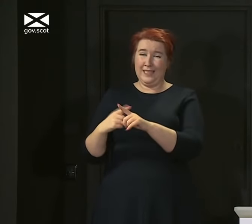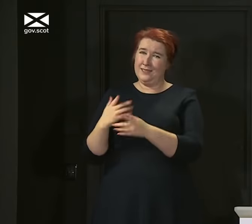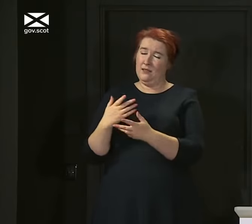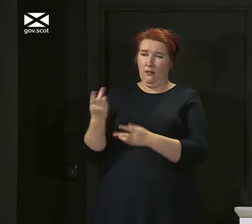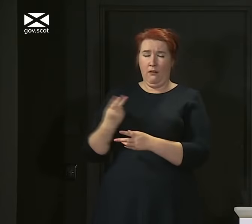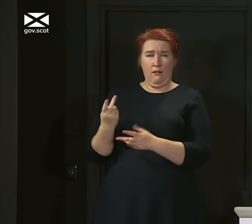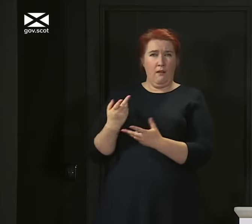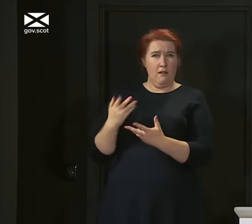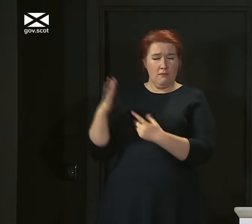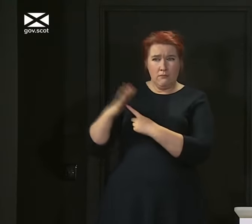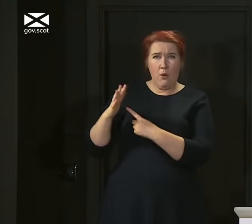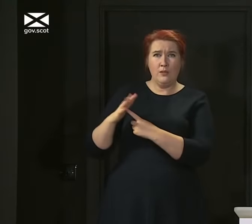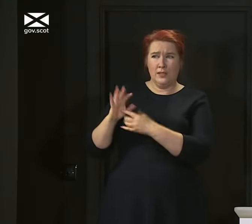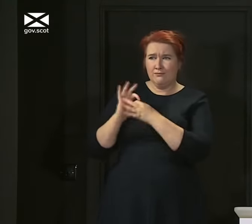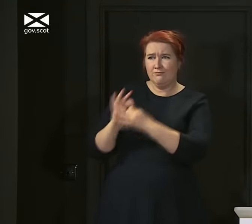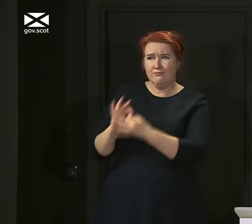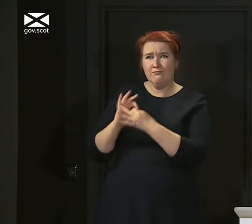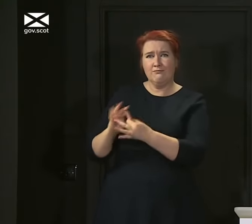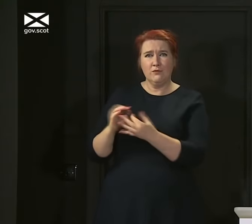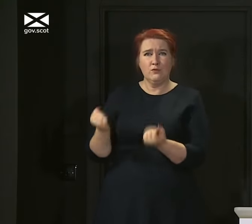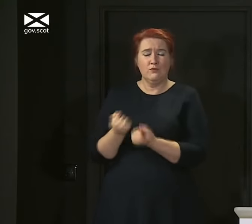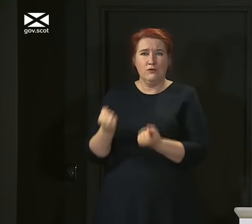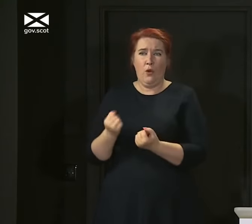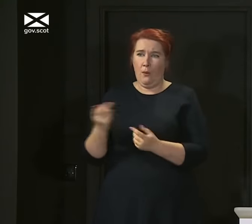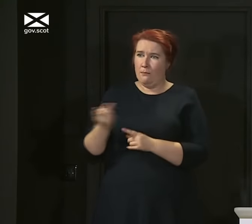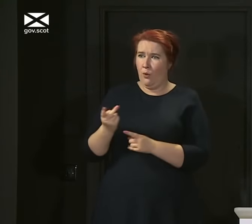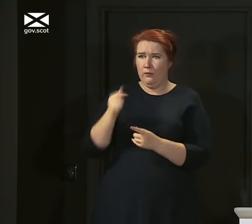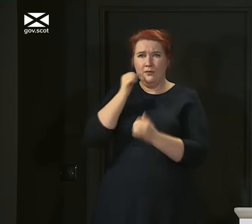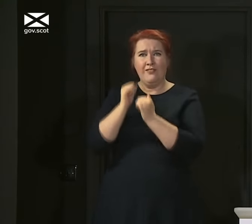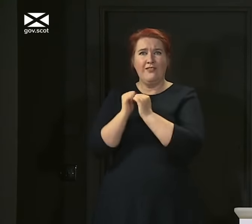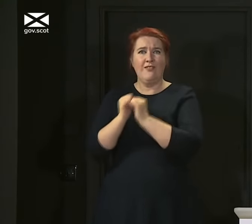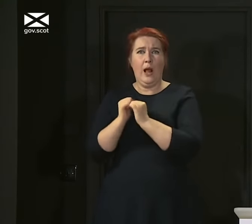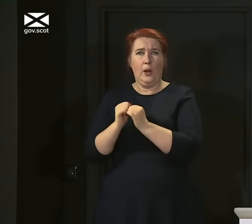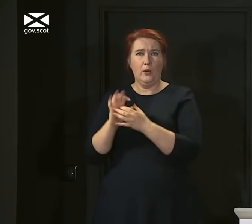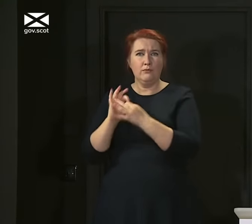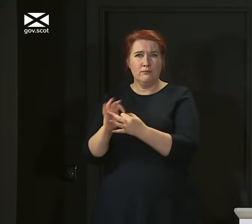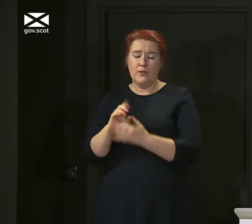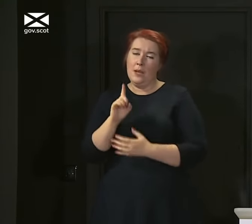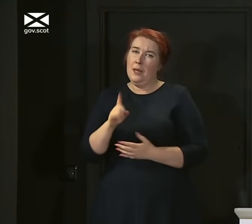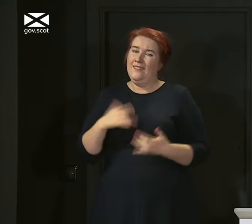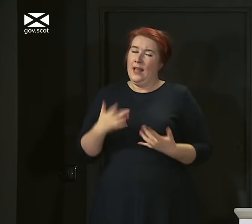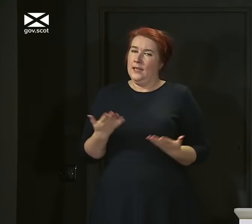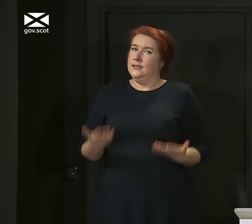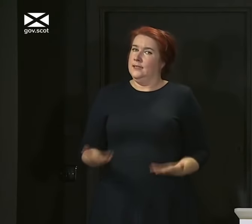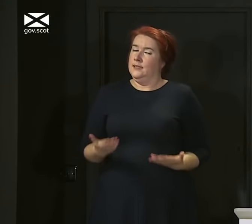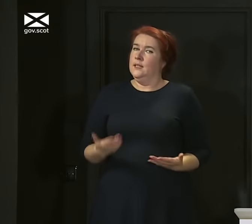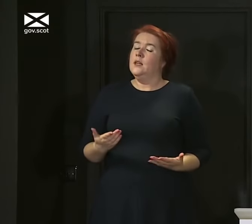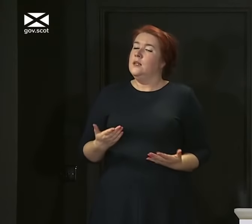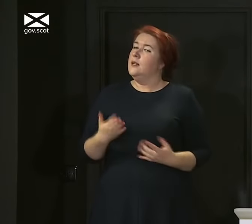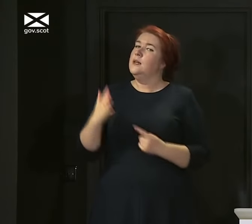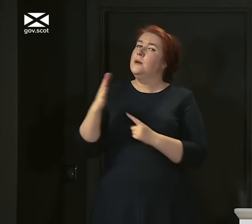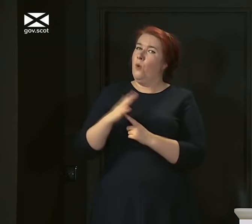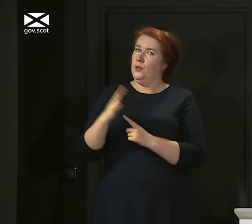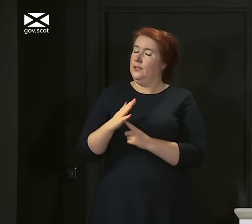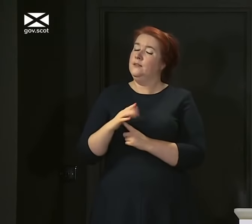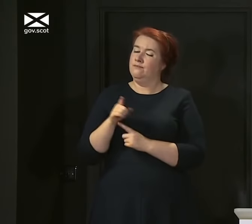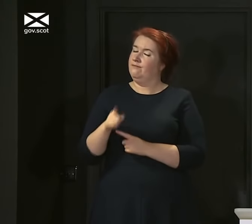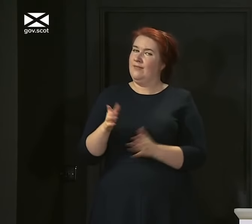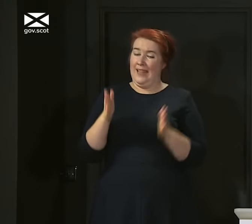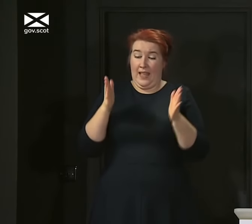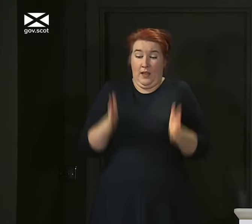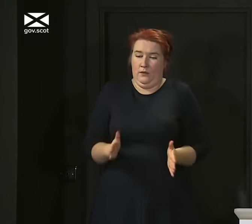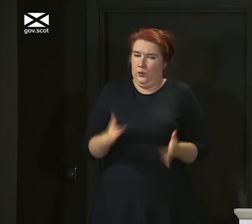important and they are highly valued by people on both sides of the border. But we see this as being an important and necessary